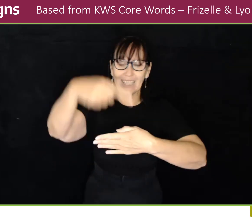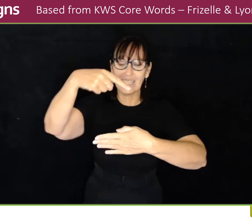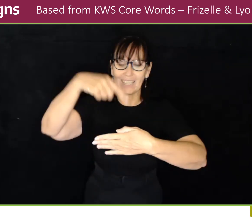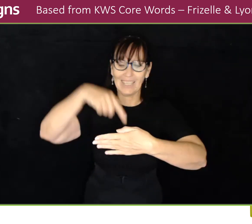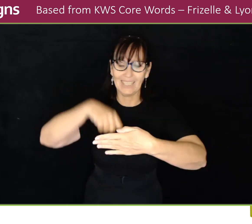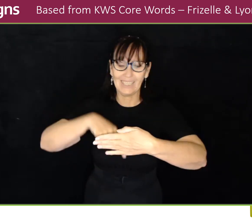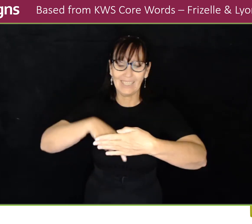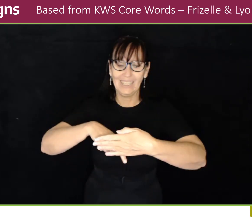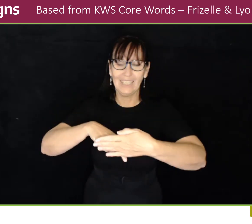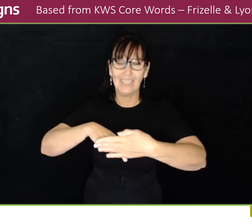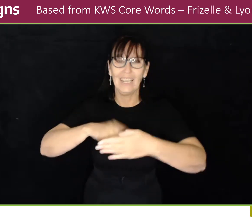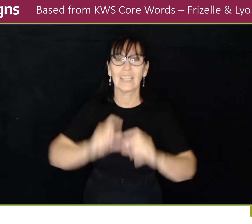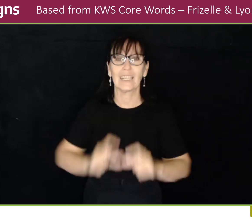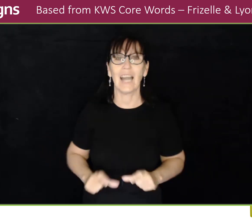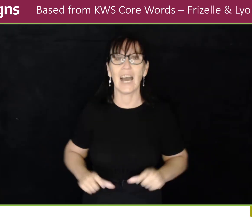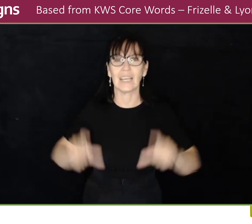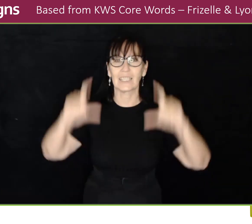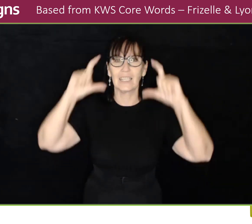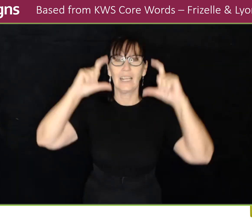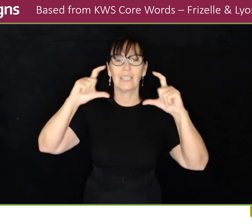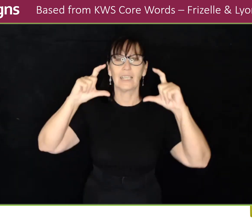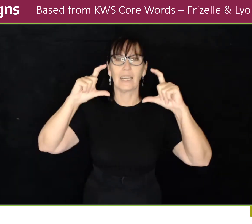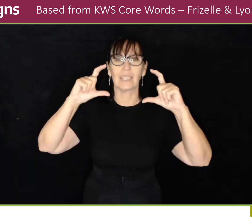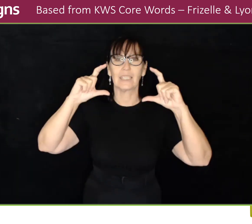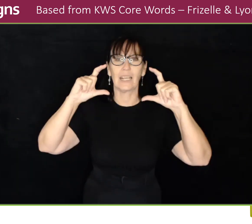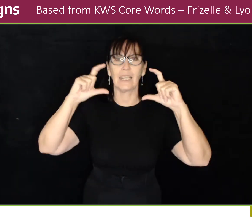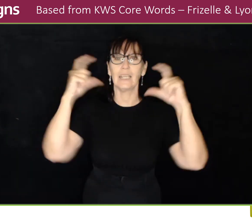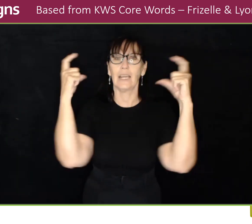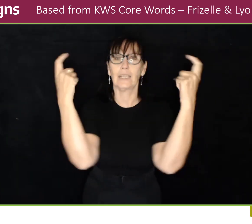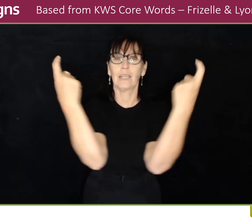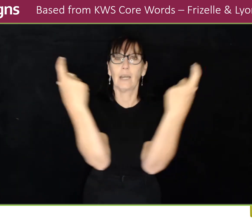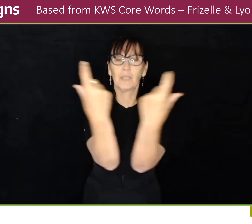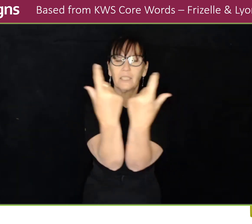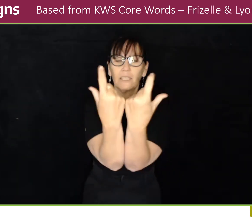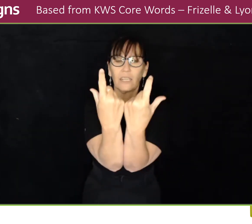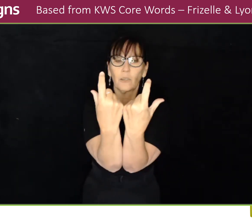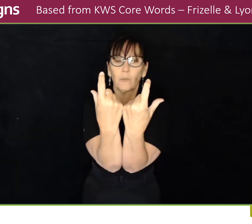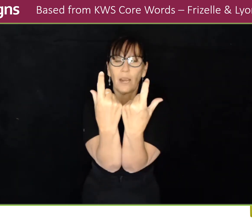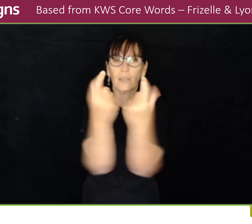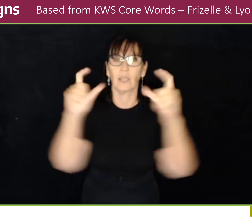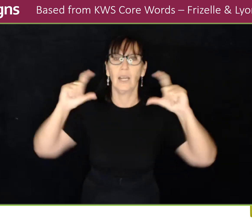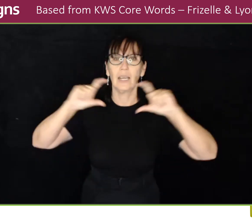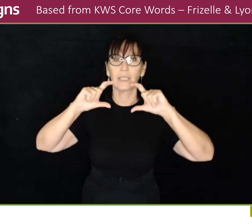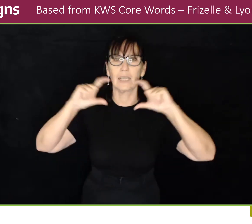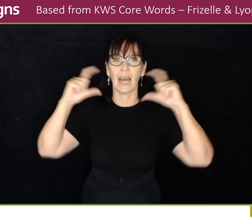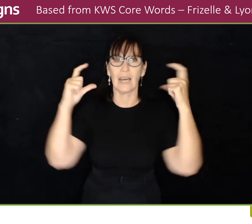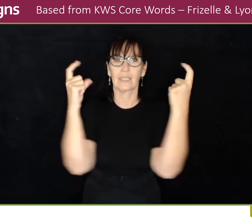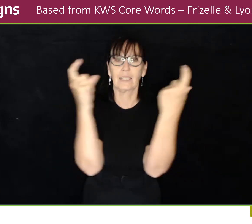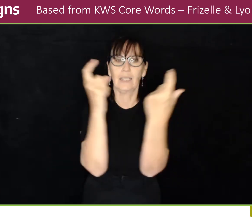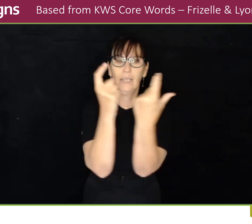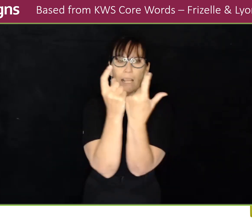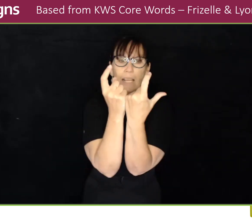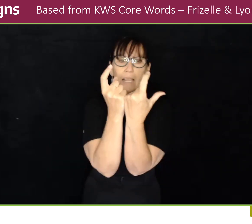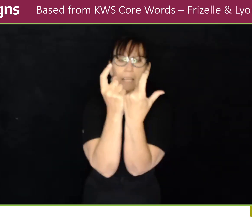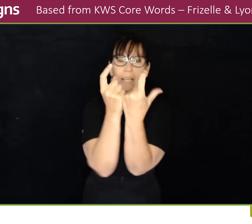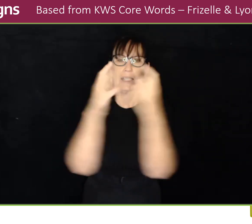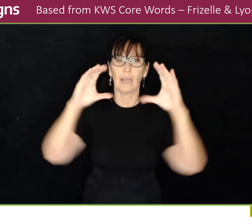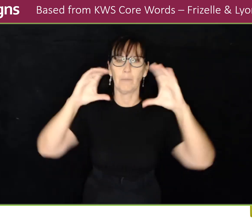Inside. Class. It's a letter C. Income and sing around. Clask.